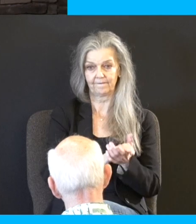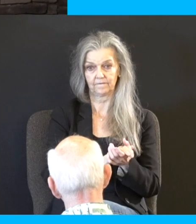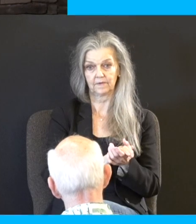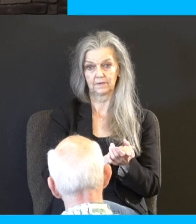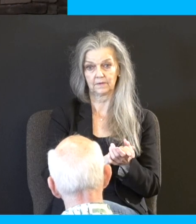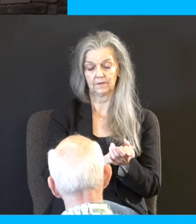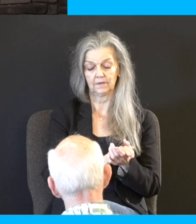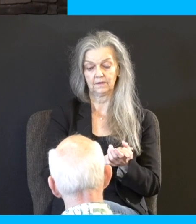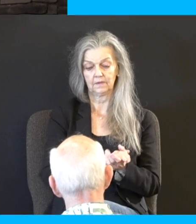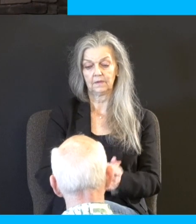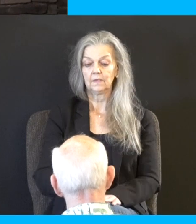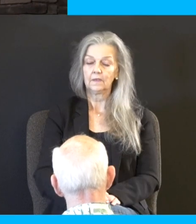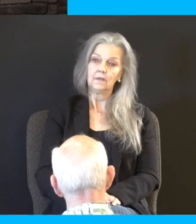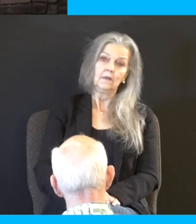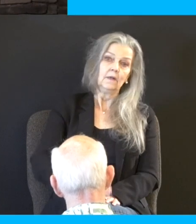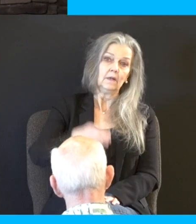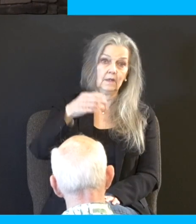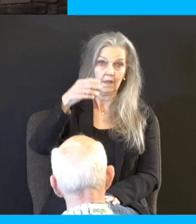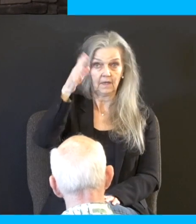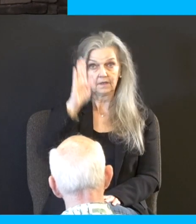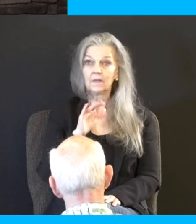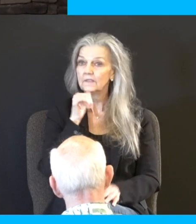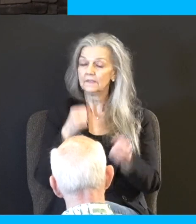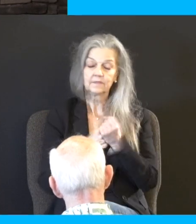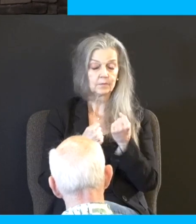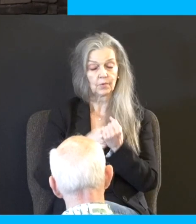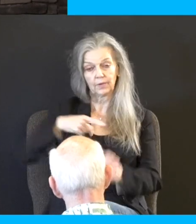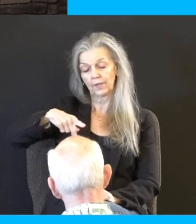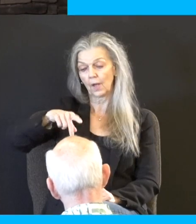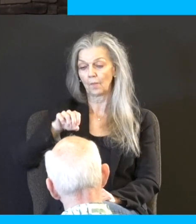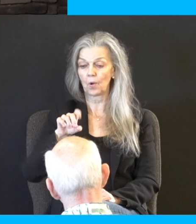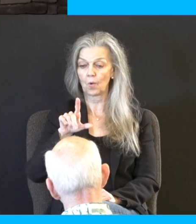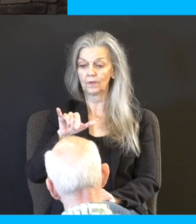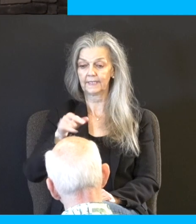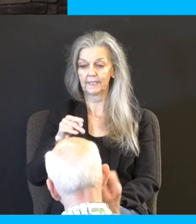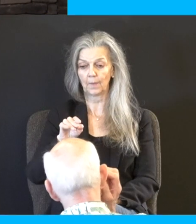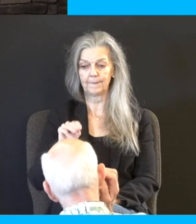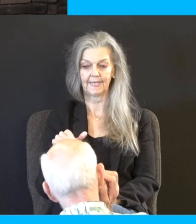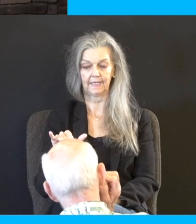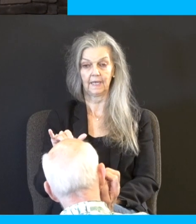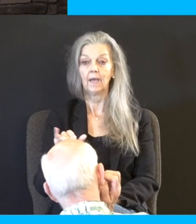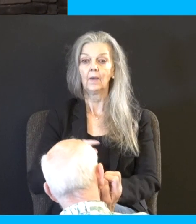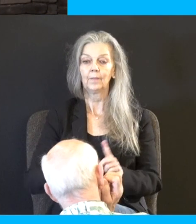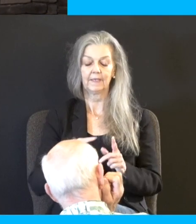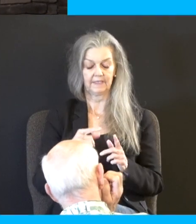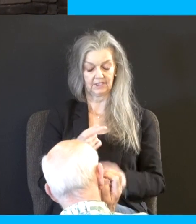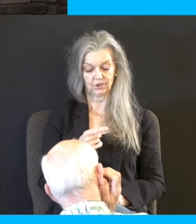God's not instituting, in a sense, polygamy. But if you've read Genesis in chapter 4, you'll find there Lamech, and not the